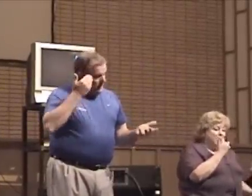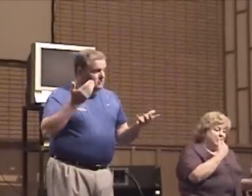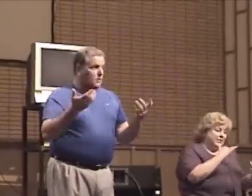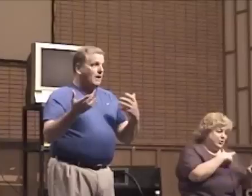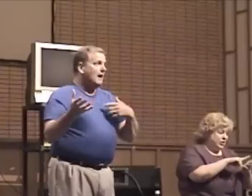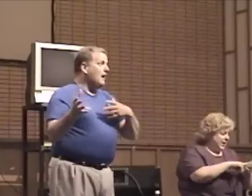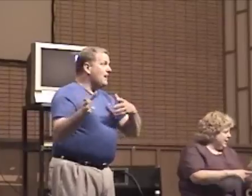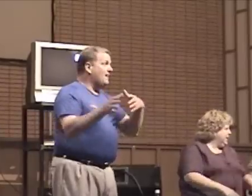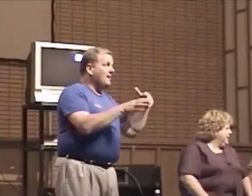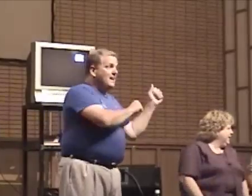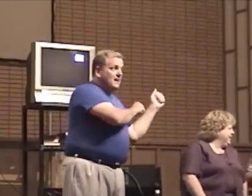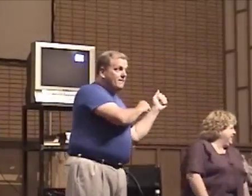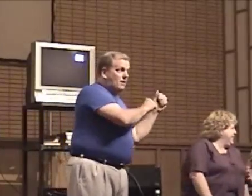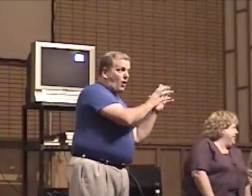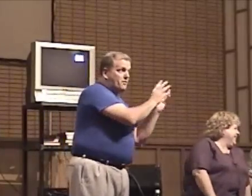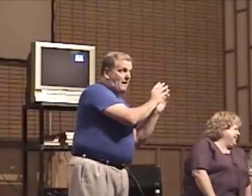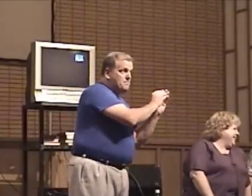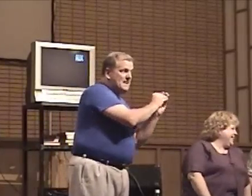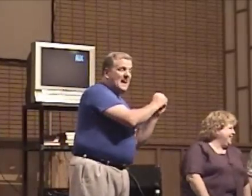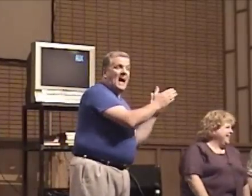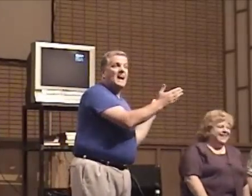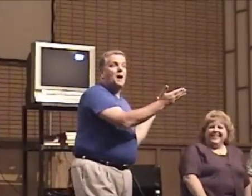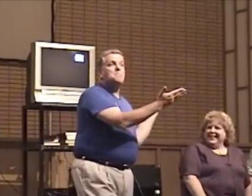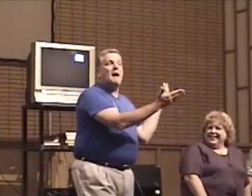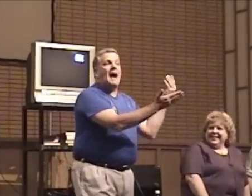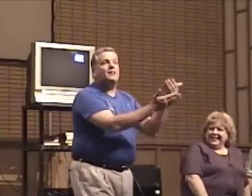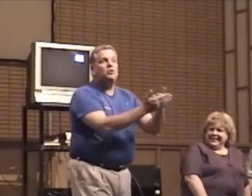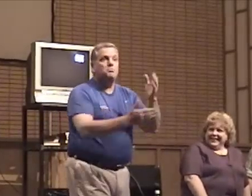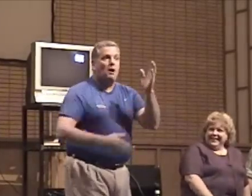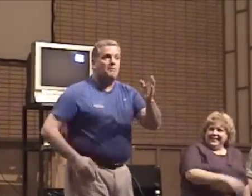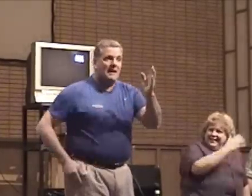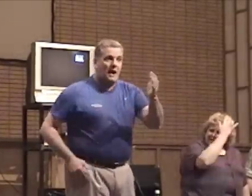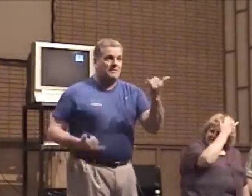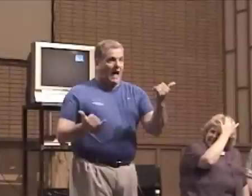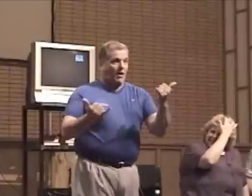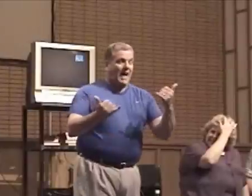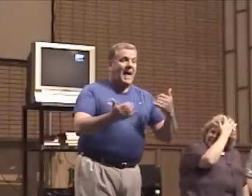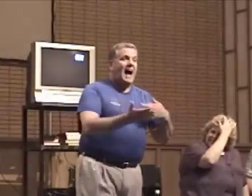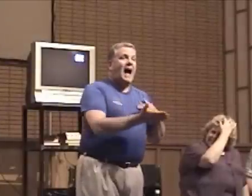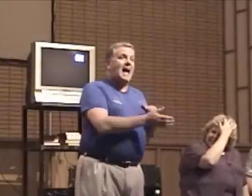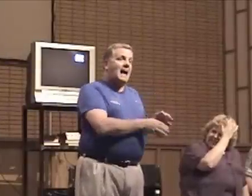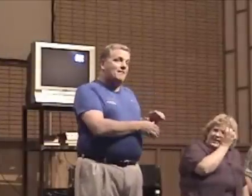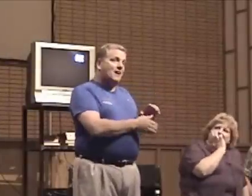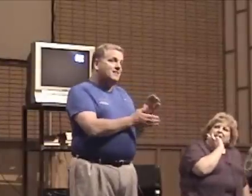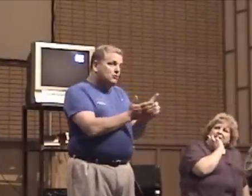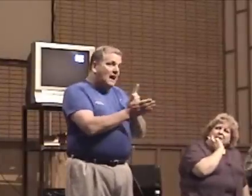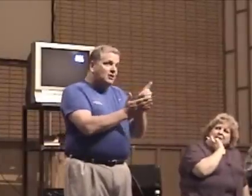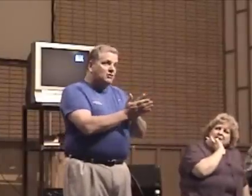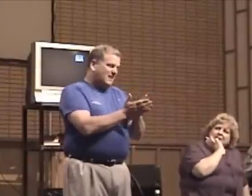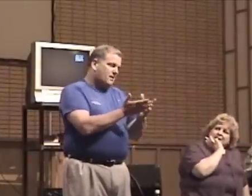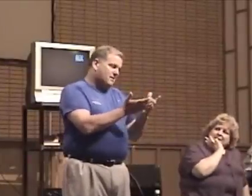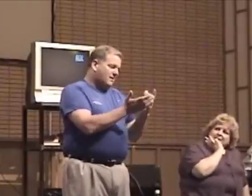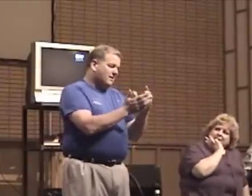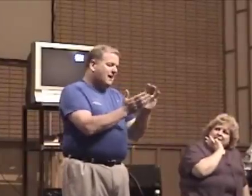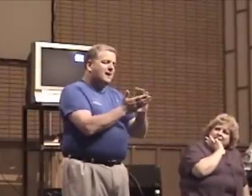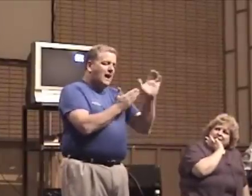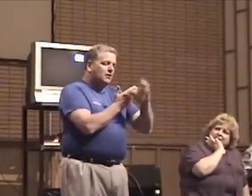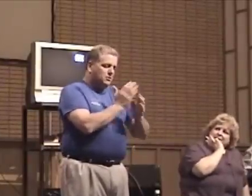So I leave both of my meeting and come back to the Birmingham. Now, I have a directory of a calendar